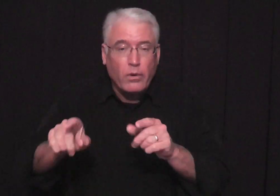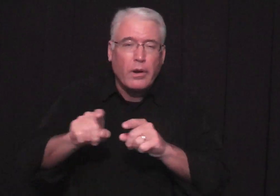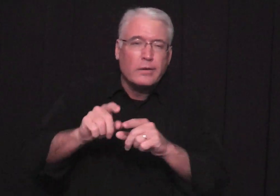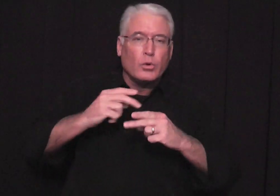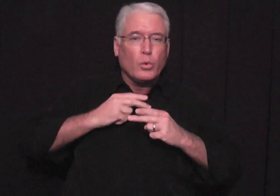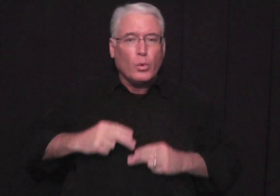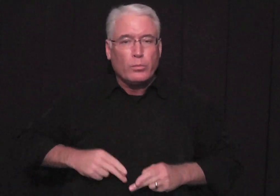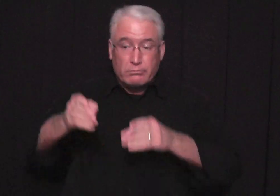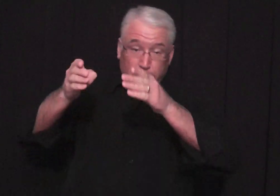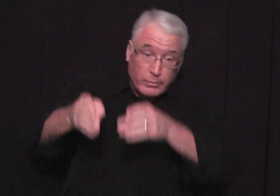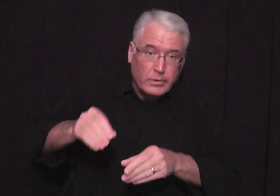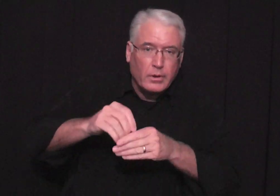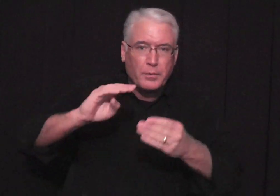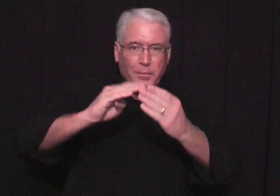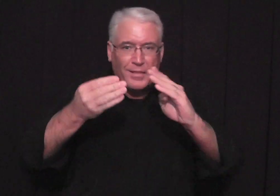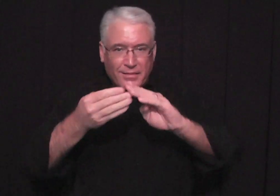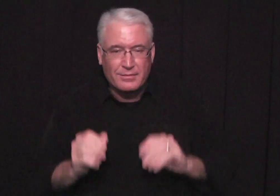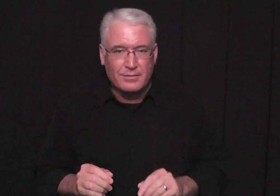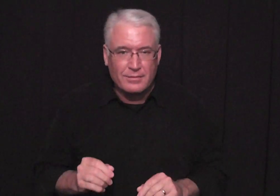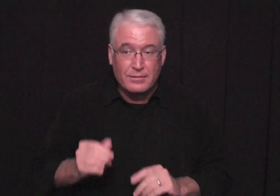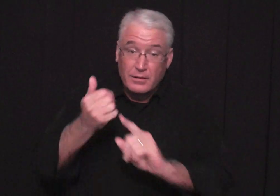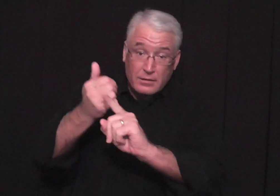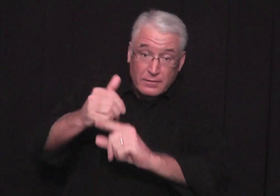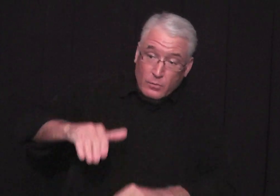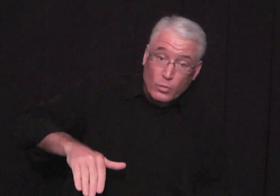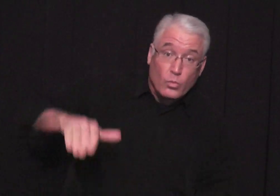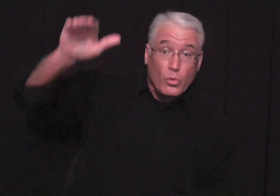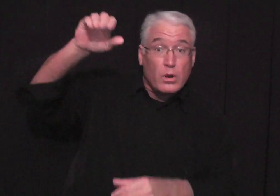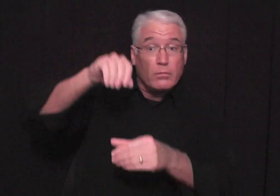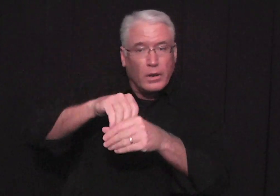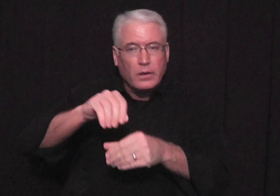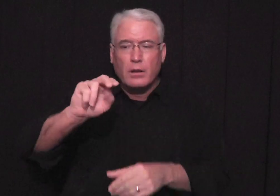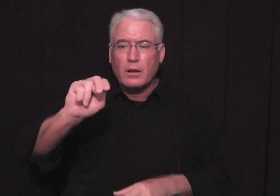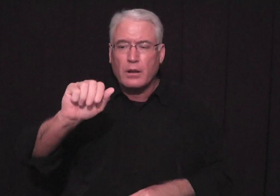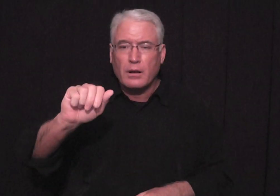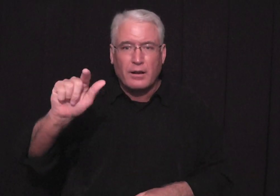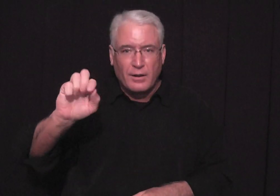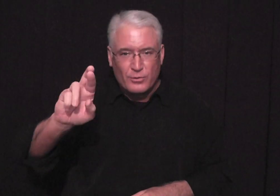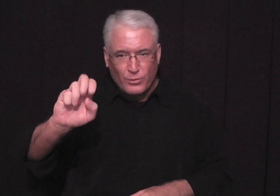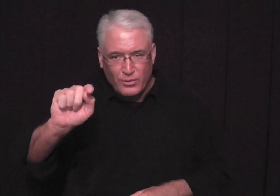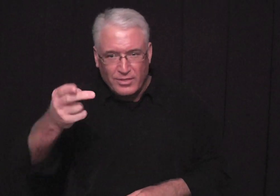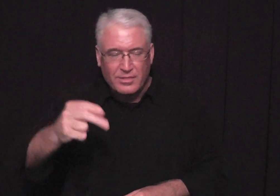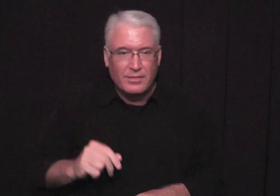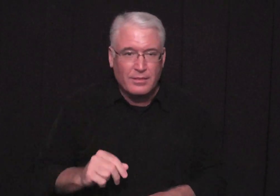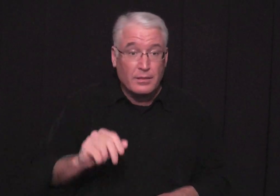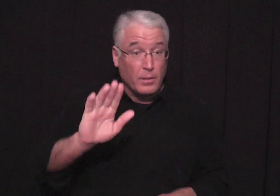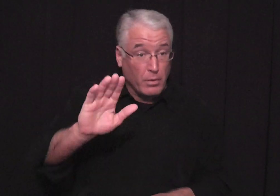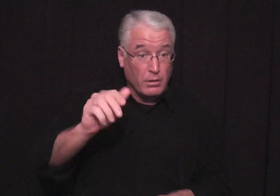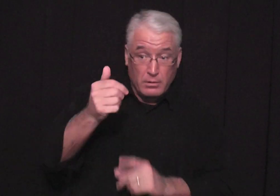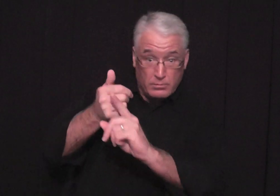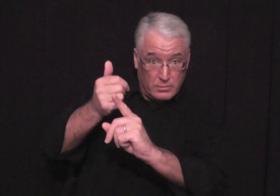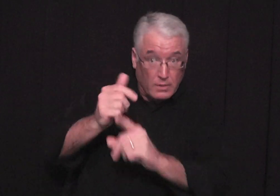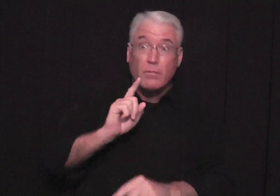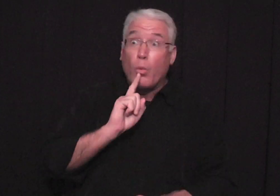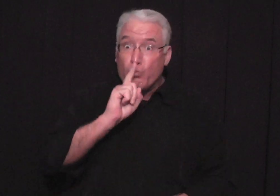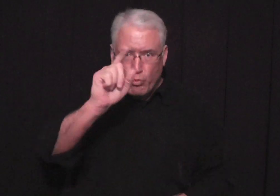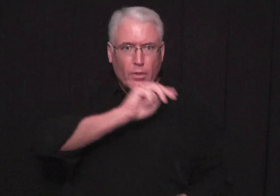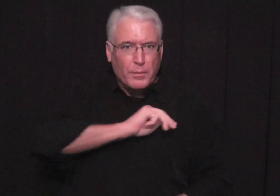even before he was born as a human being in bethlehem that he grew up in nazareth he